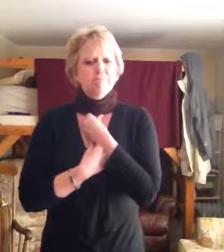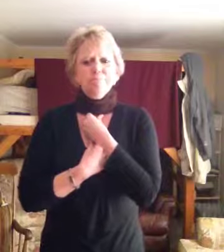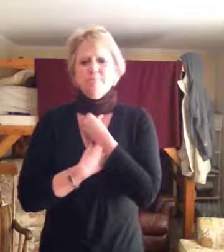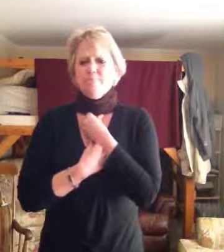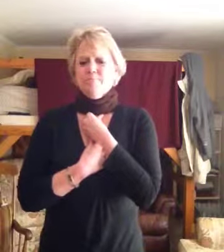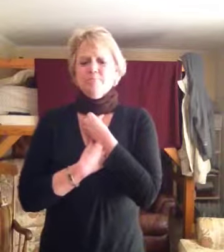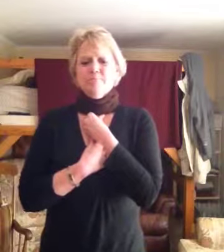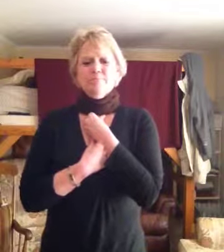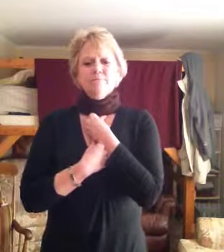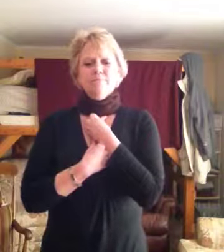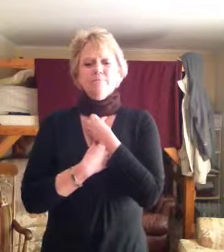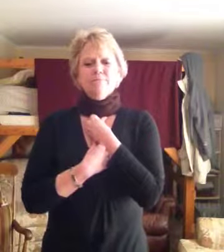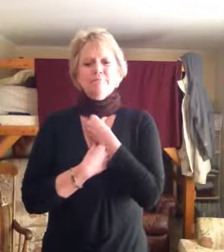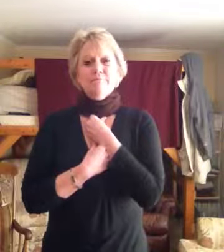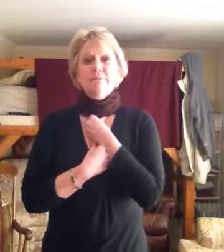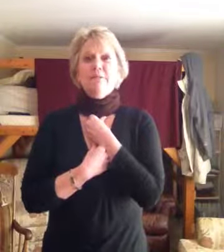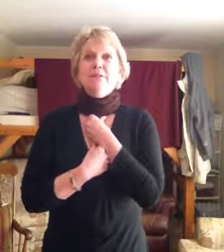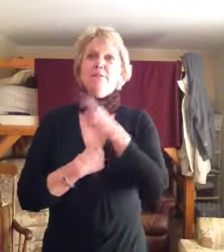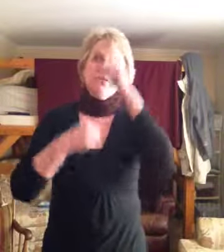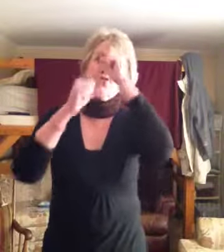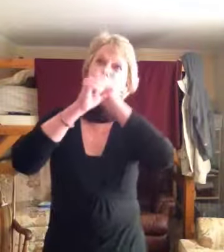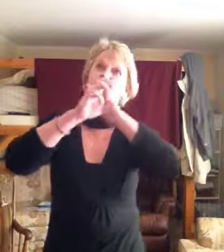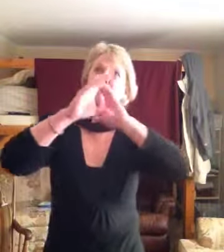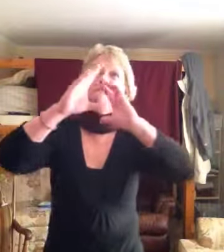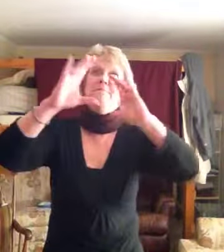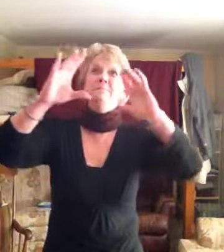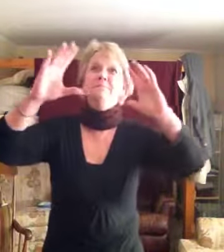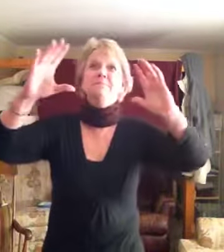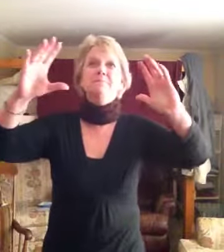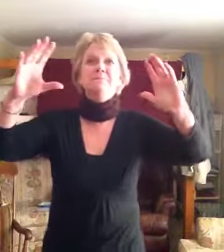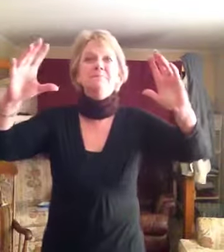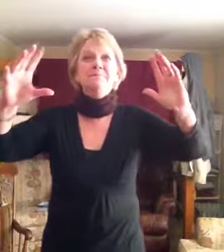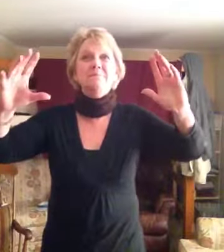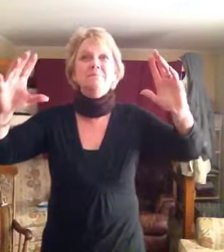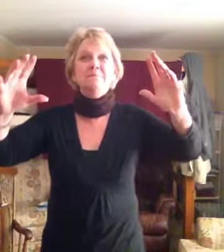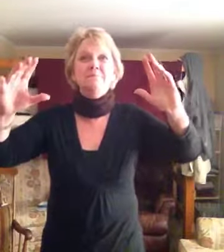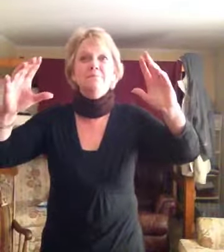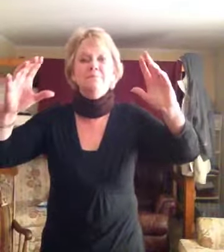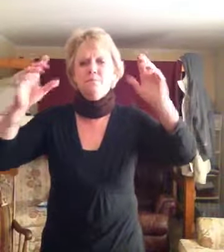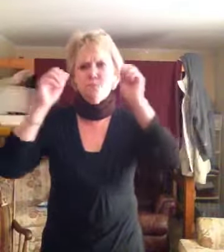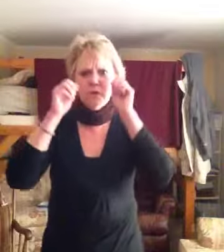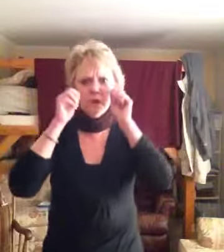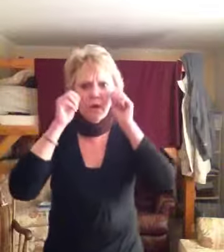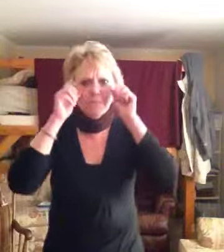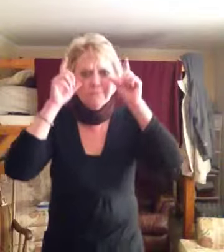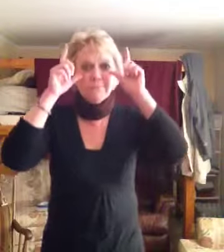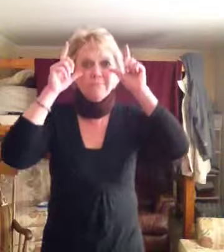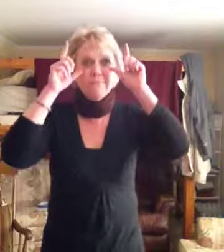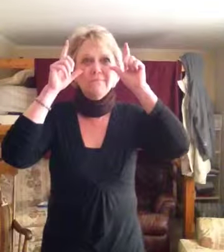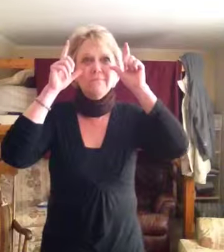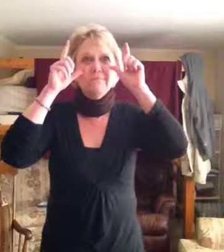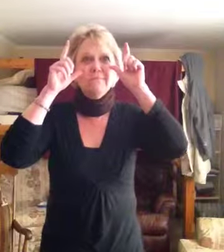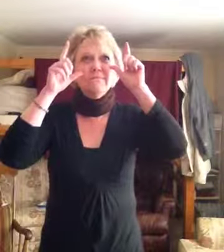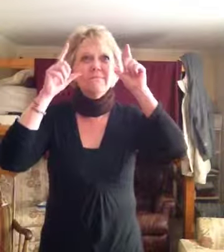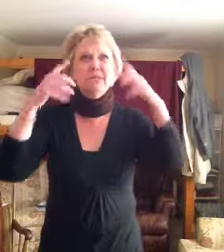It's the dream afraid of waking